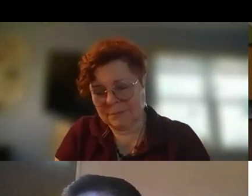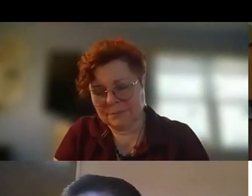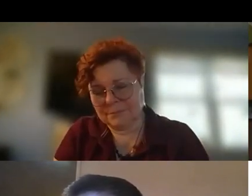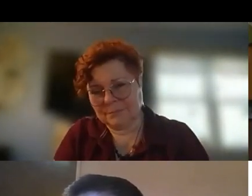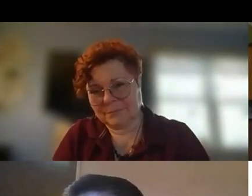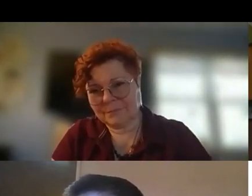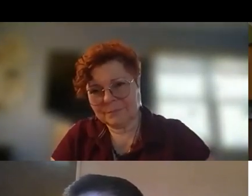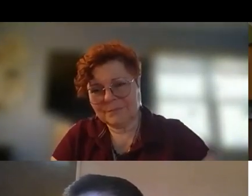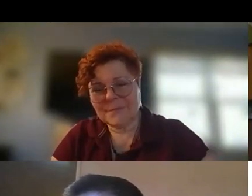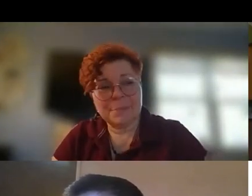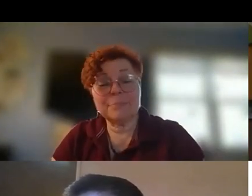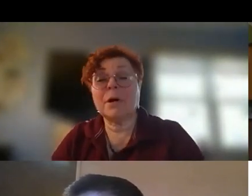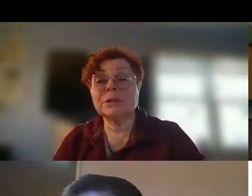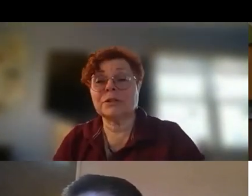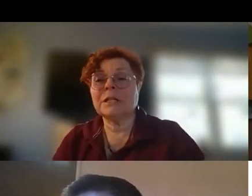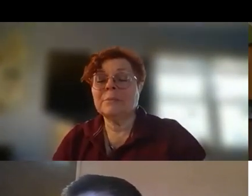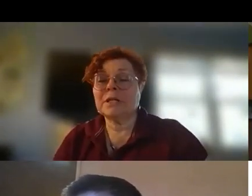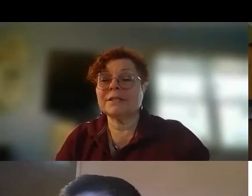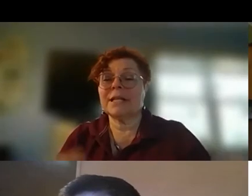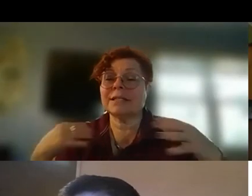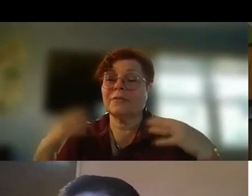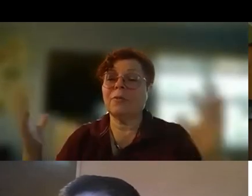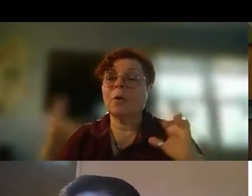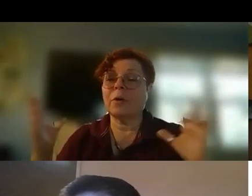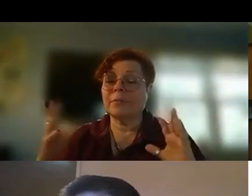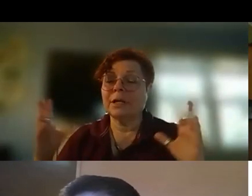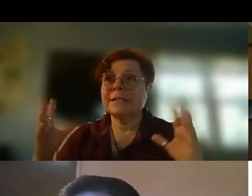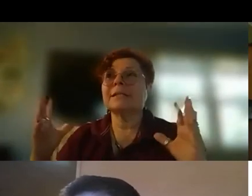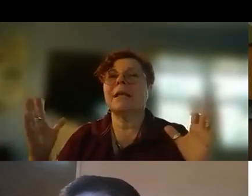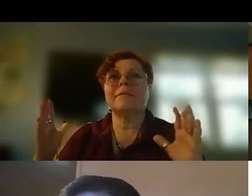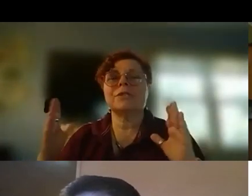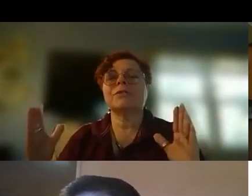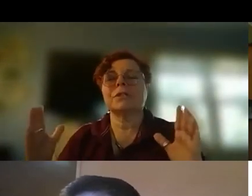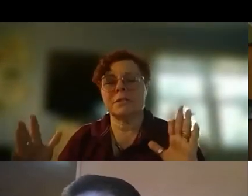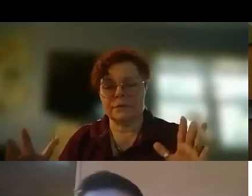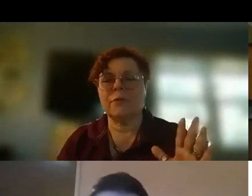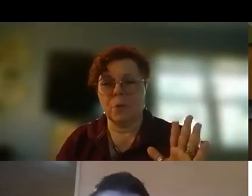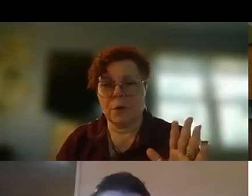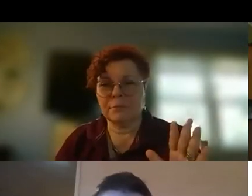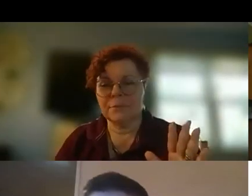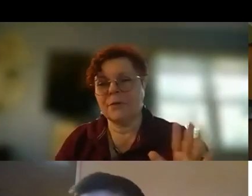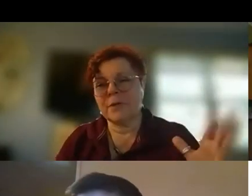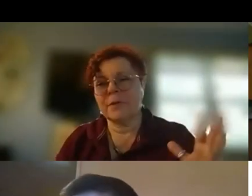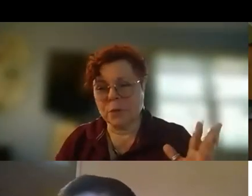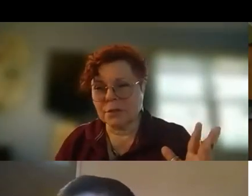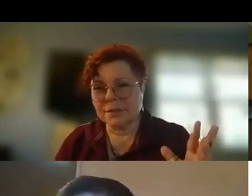but poetry, because it has a form, it doesn't have restrictions of a form other than the words.